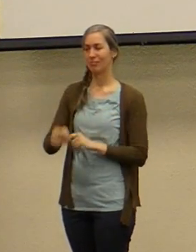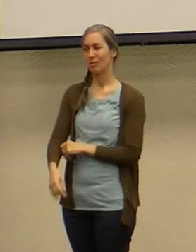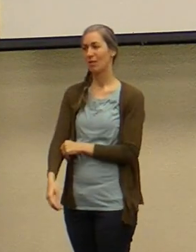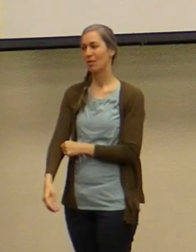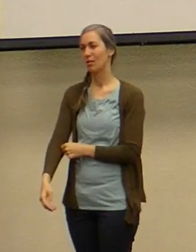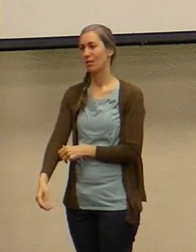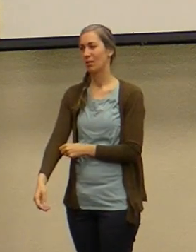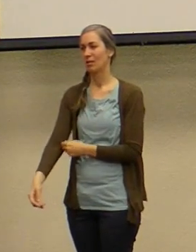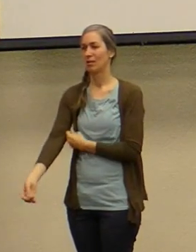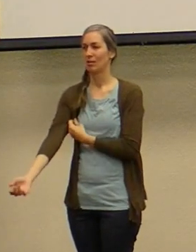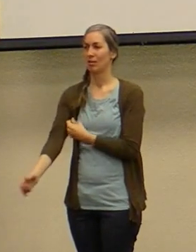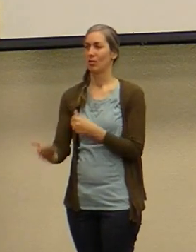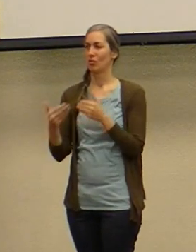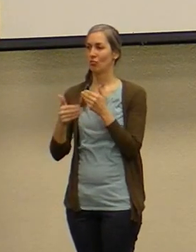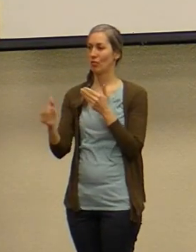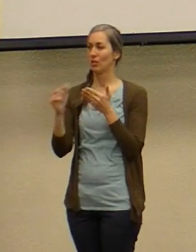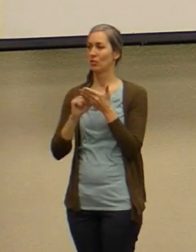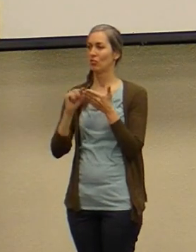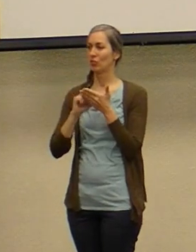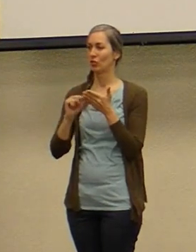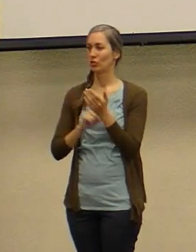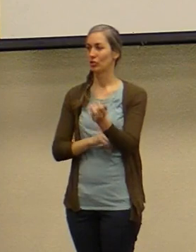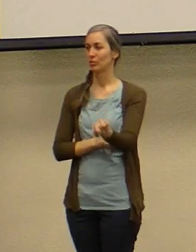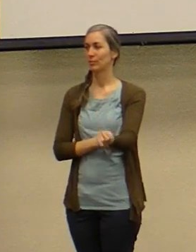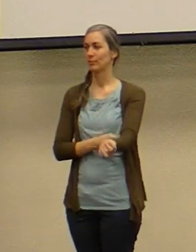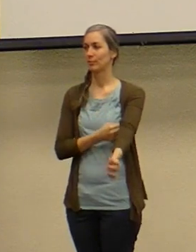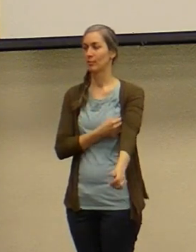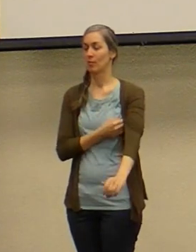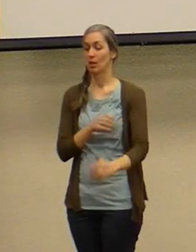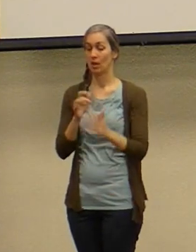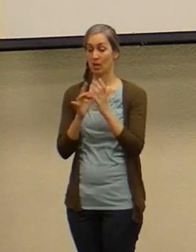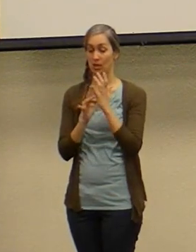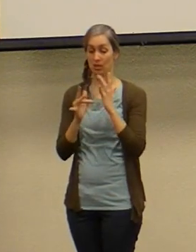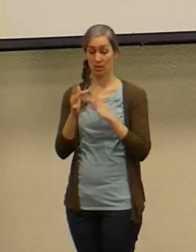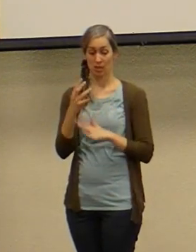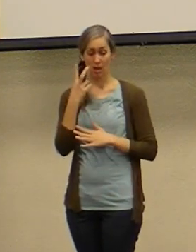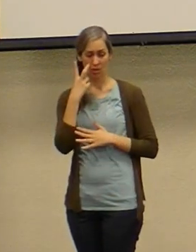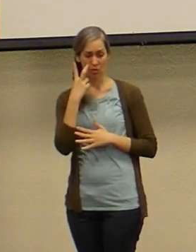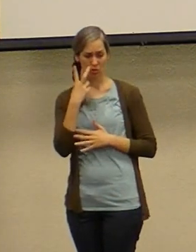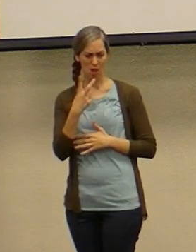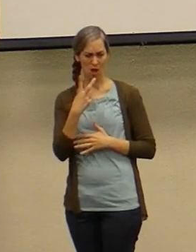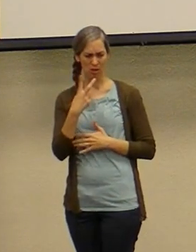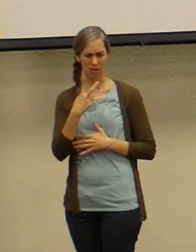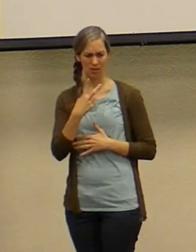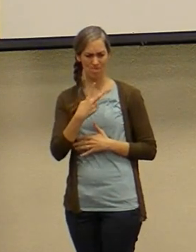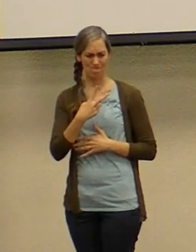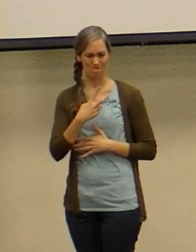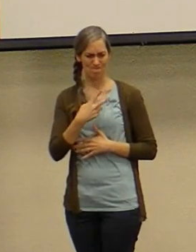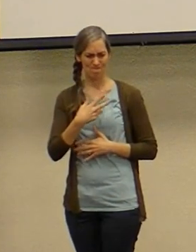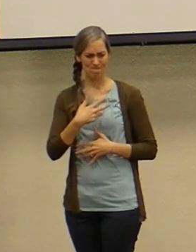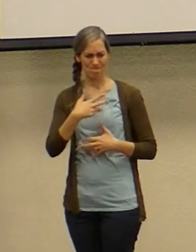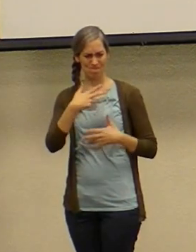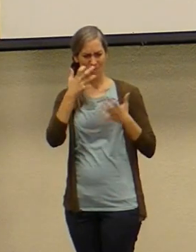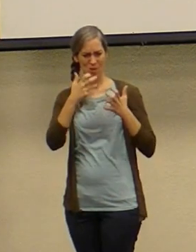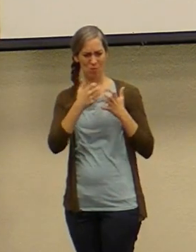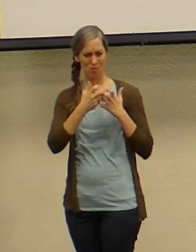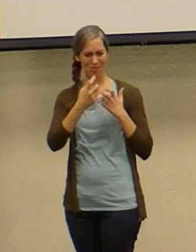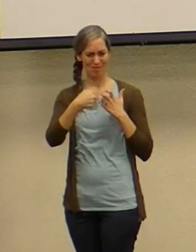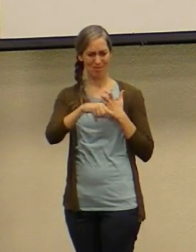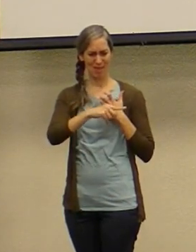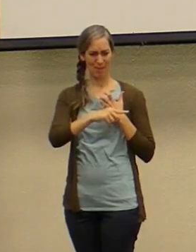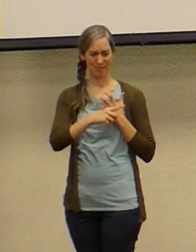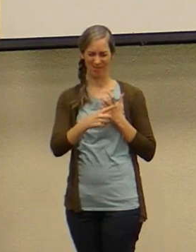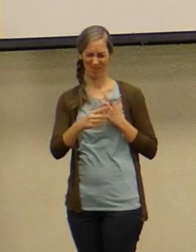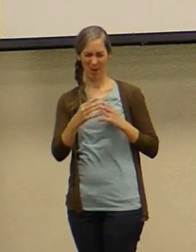but listen to the rest of the passage starting in verse 14 but when Jesus saw it he was indignant at the people blocking the children getting to him